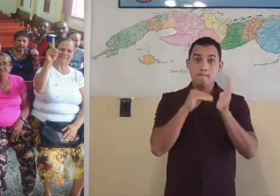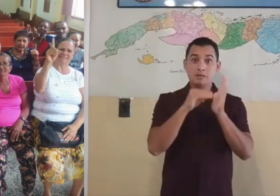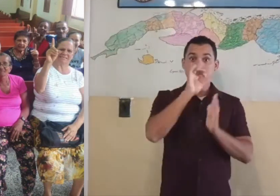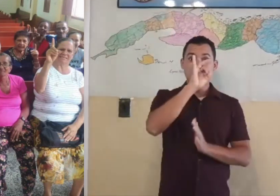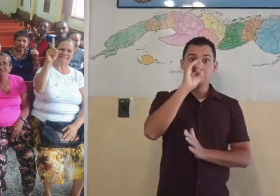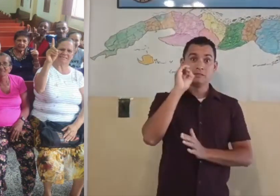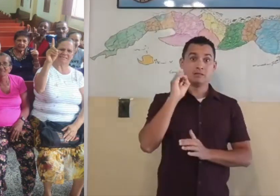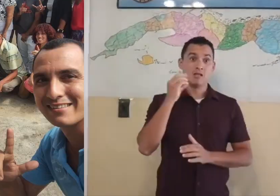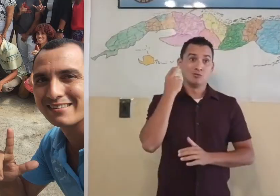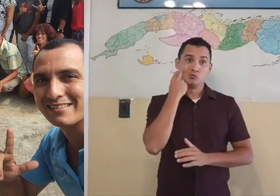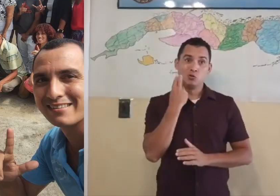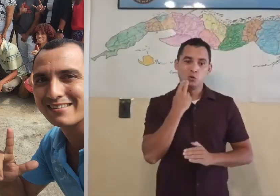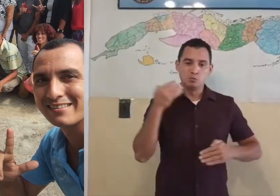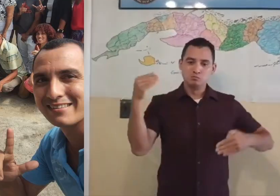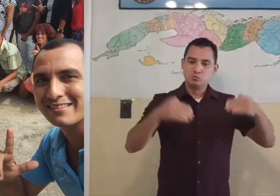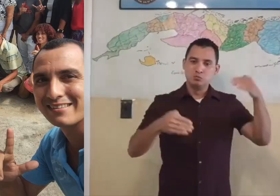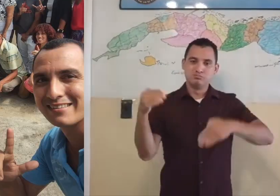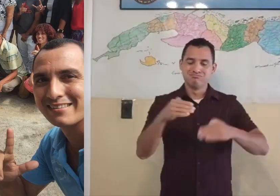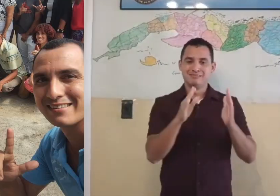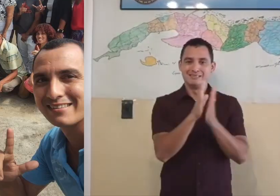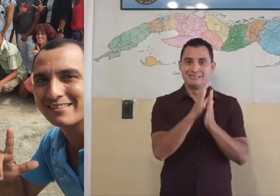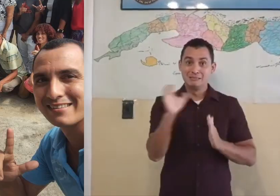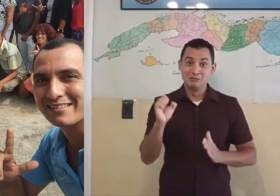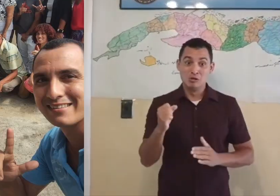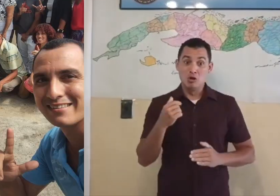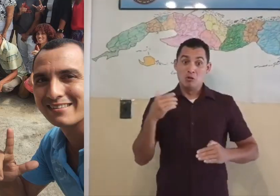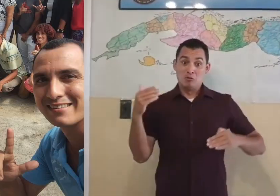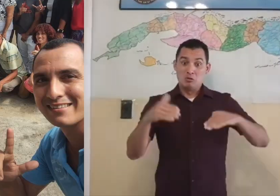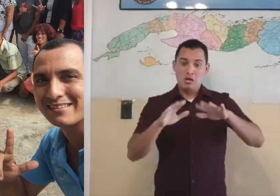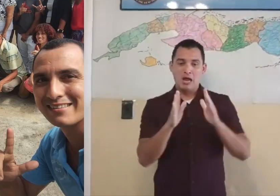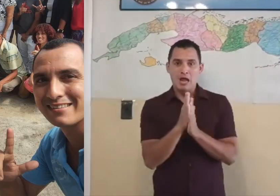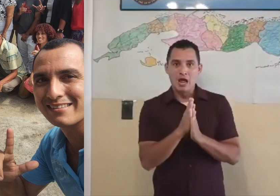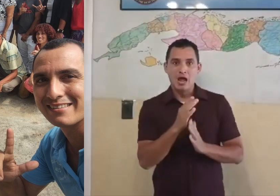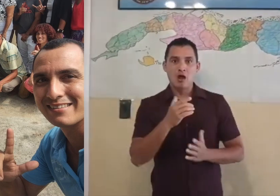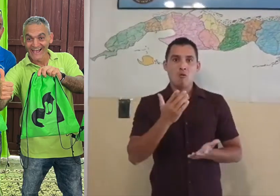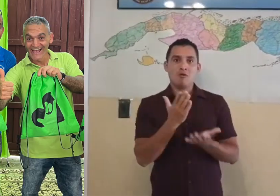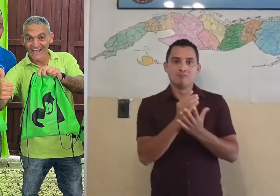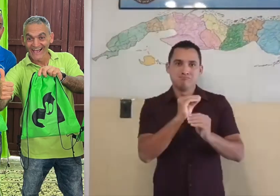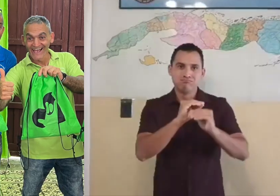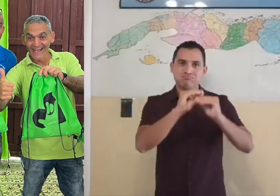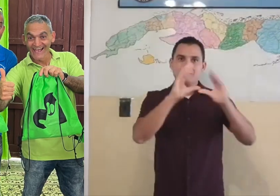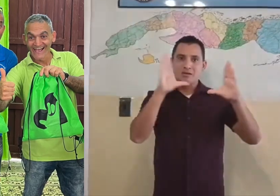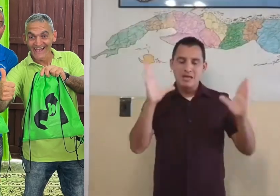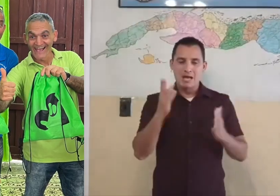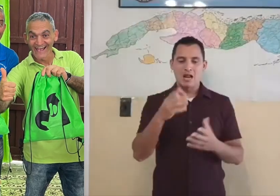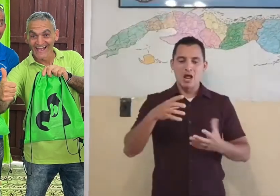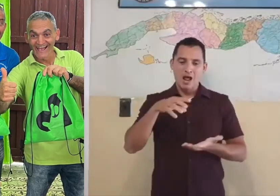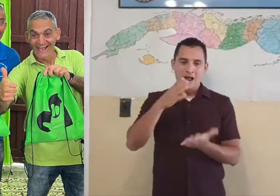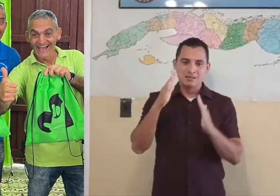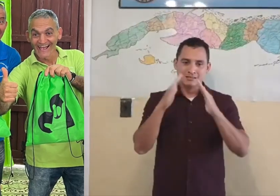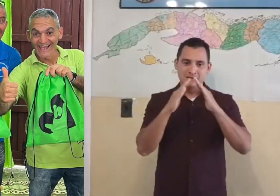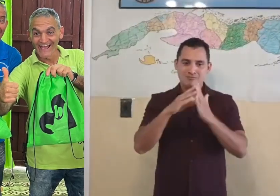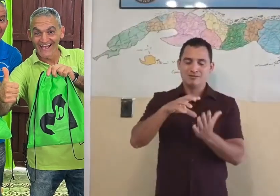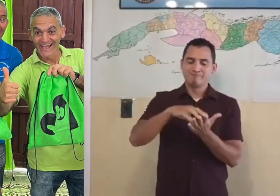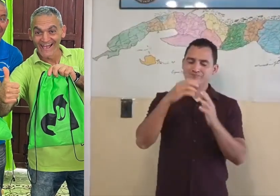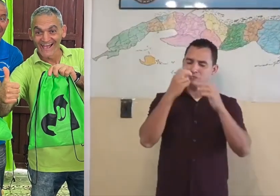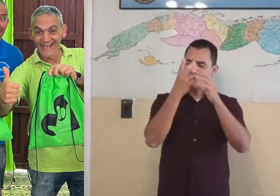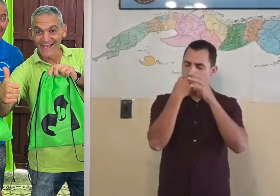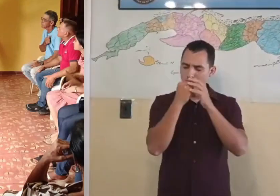,070 Deaf people regularly and faithfully attending our churches. They also attend Sunday Bible